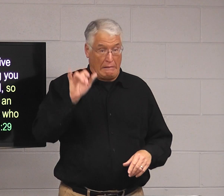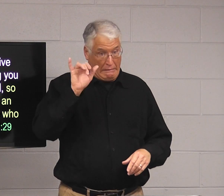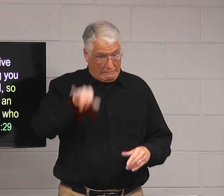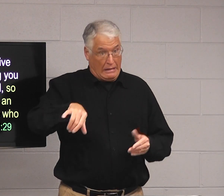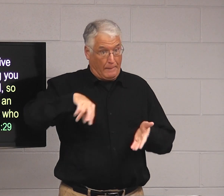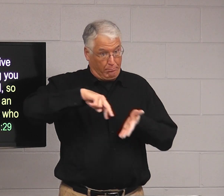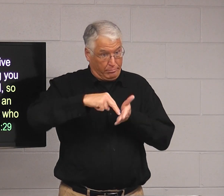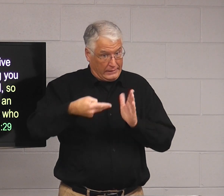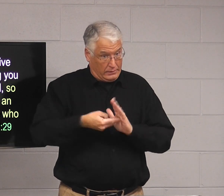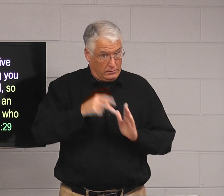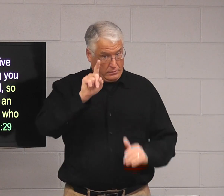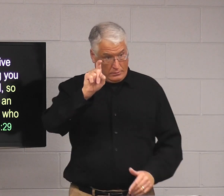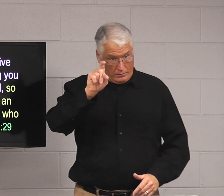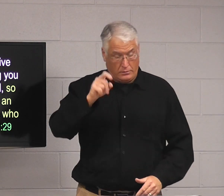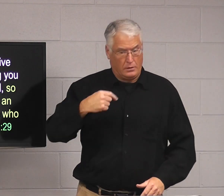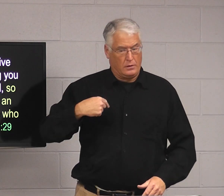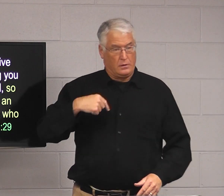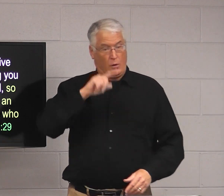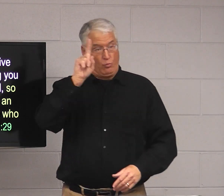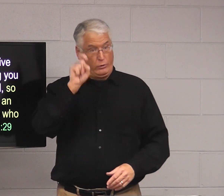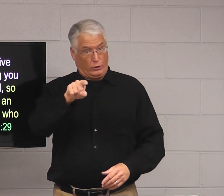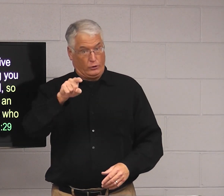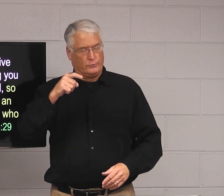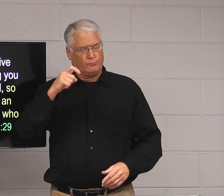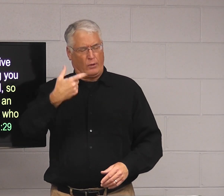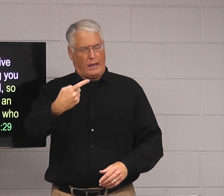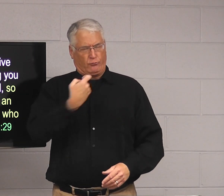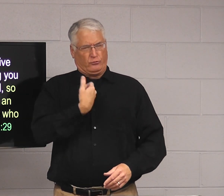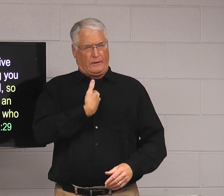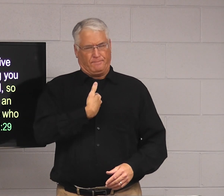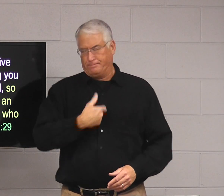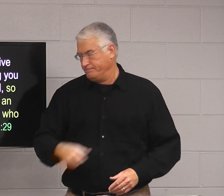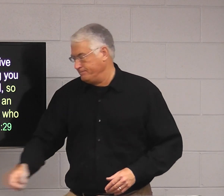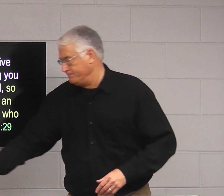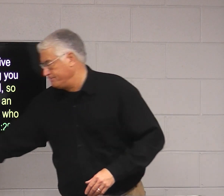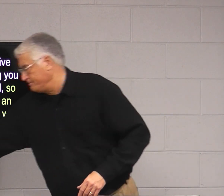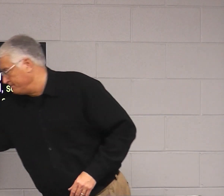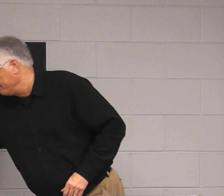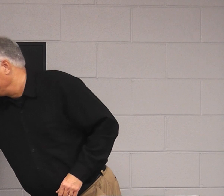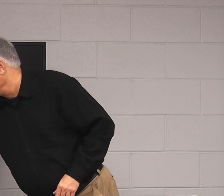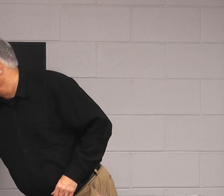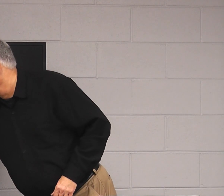Don't accept it. So, does that mean that we should bend ourself?